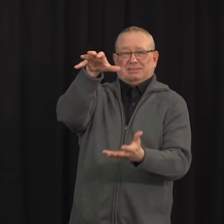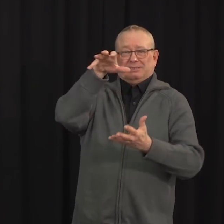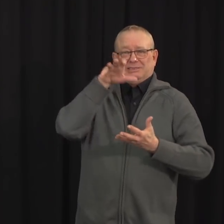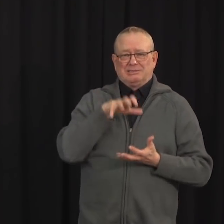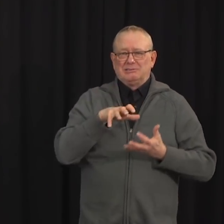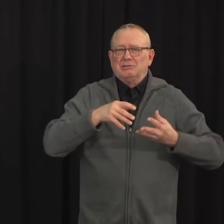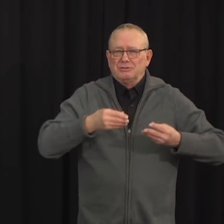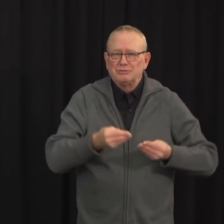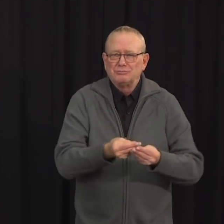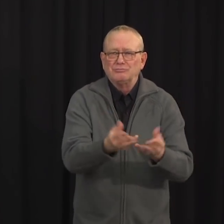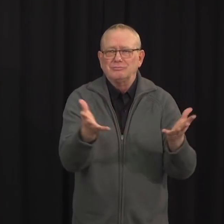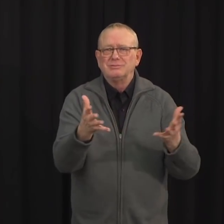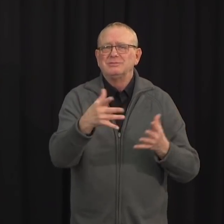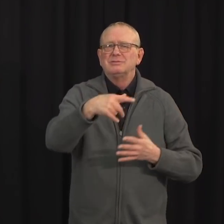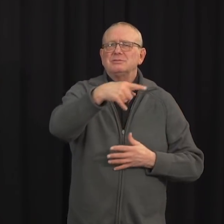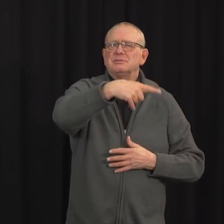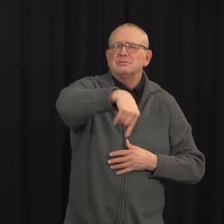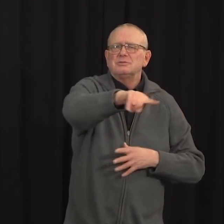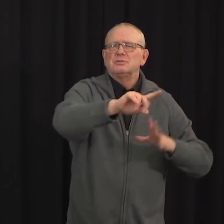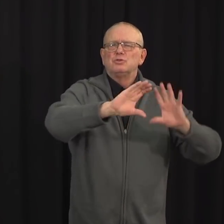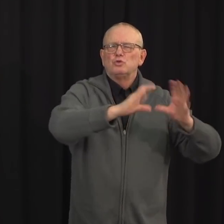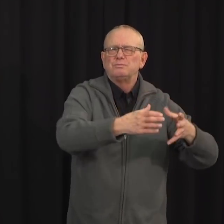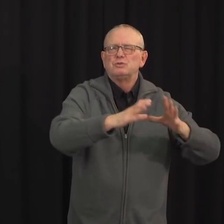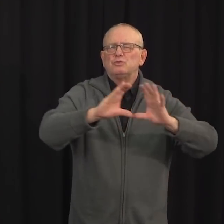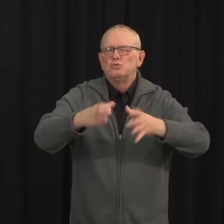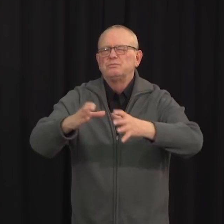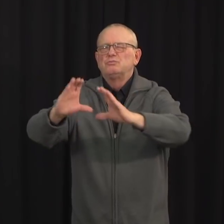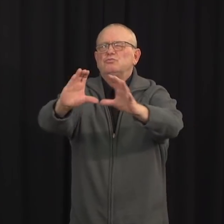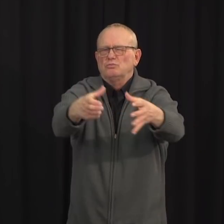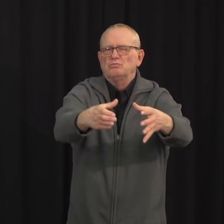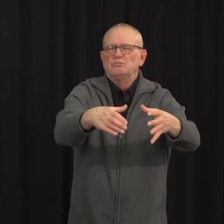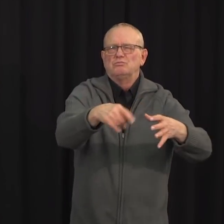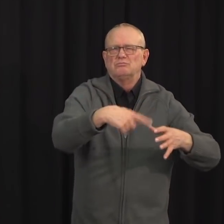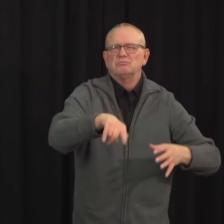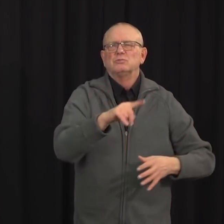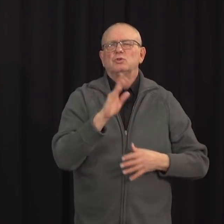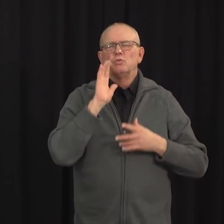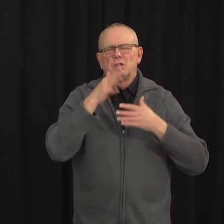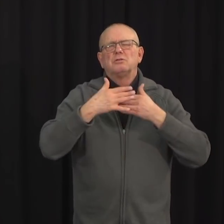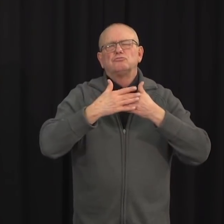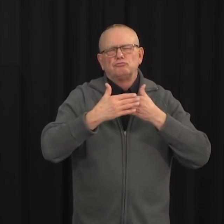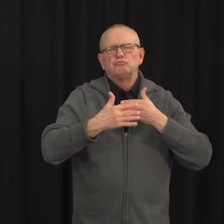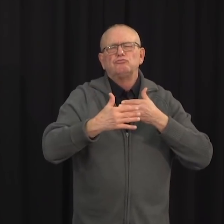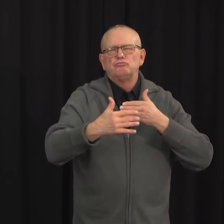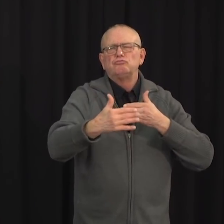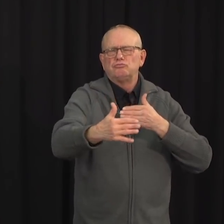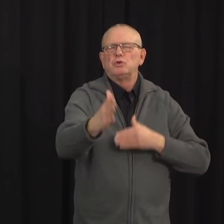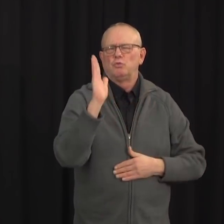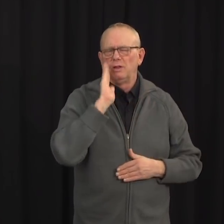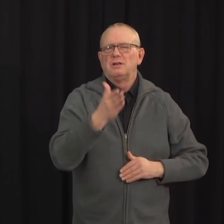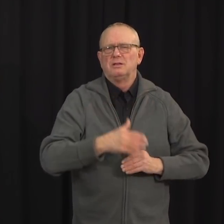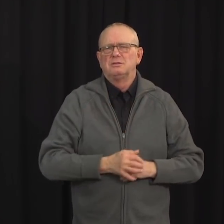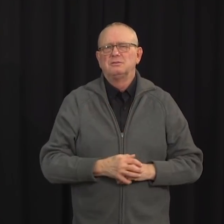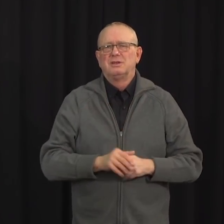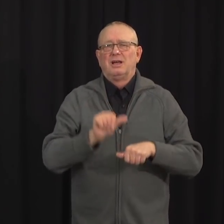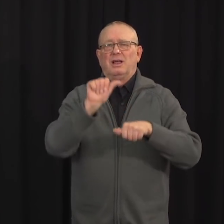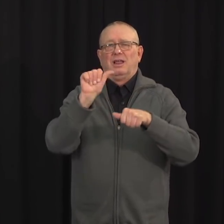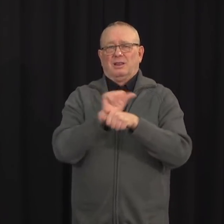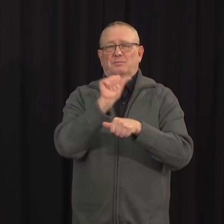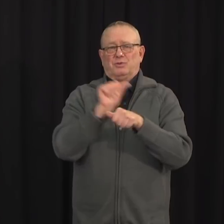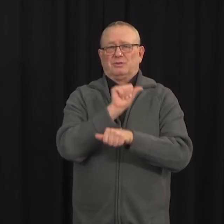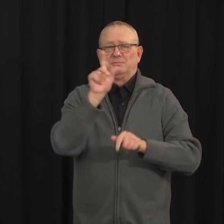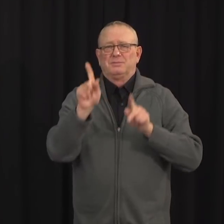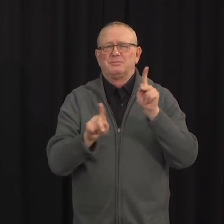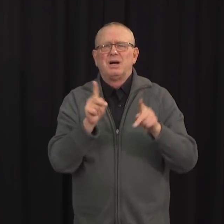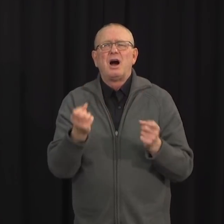who are eligible and we will continue to do that going forward. There are about 4.4 million Albertans.